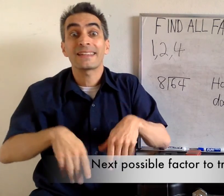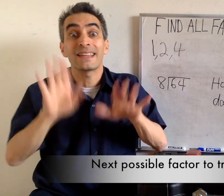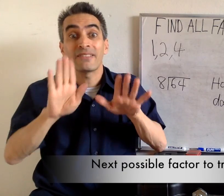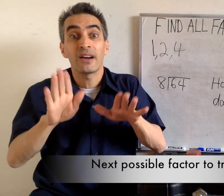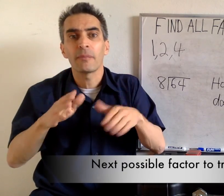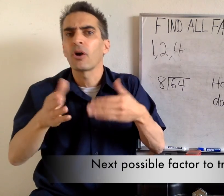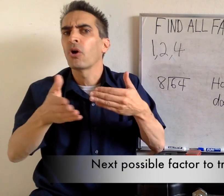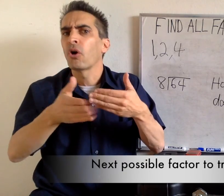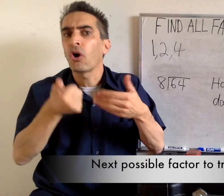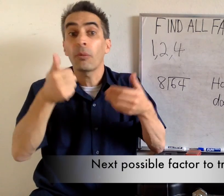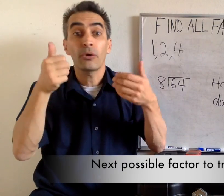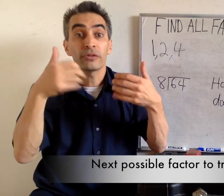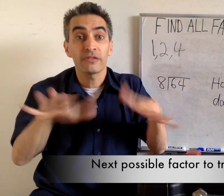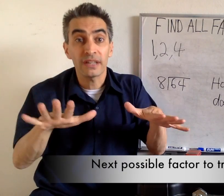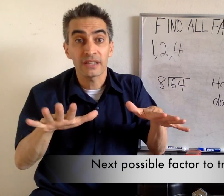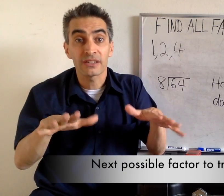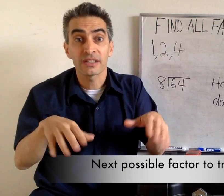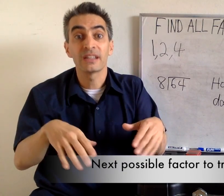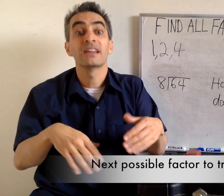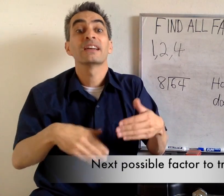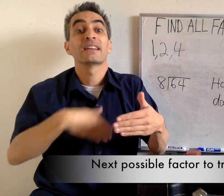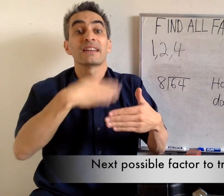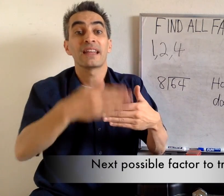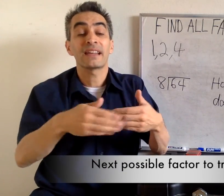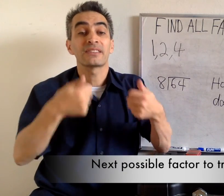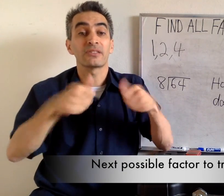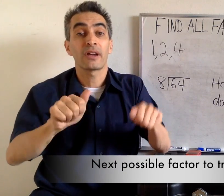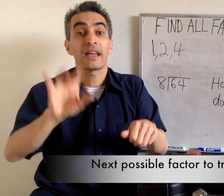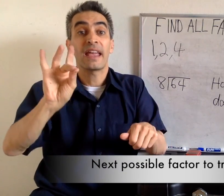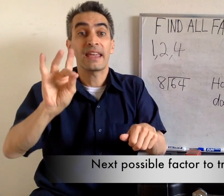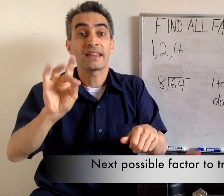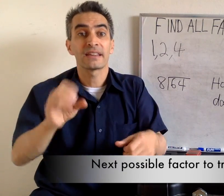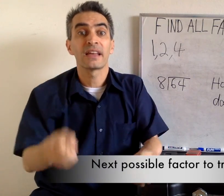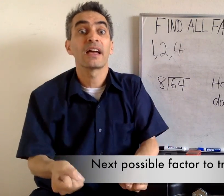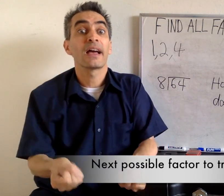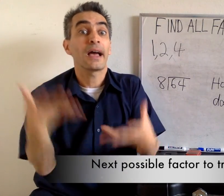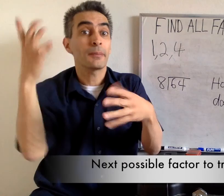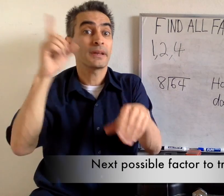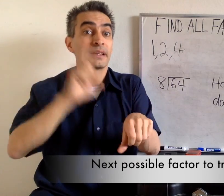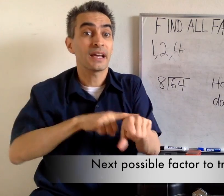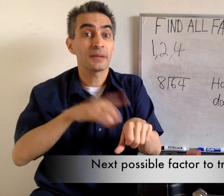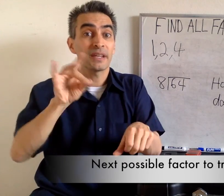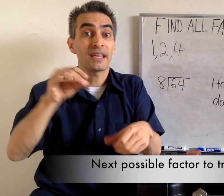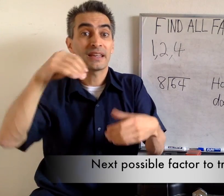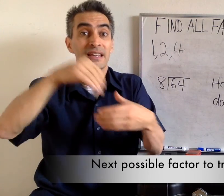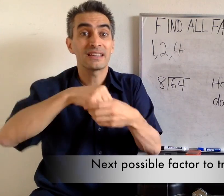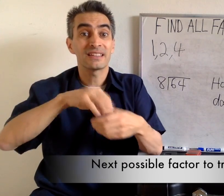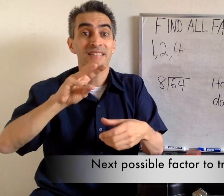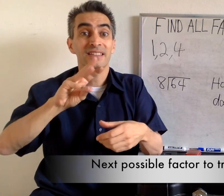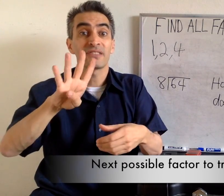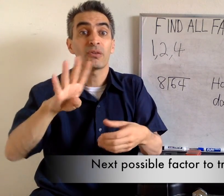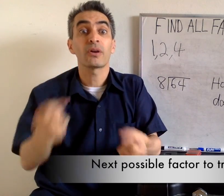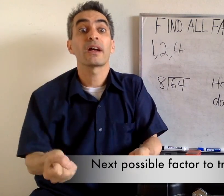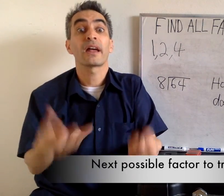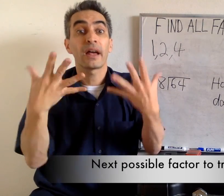Okay. Well, we can't give up. We're almost finished. Next, we're going to try 8. How many times does 8 go into 64?